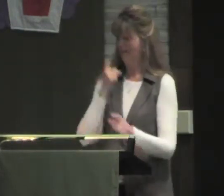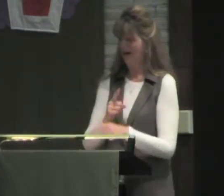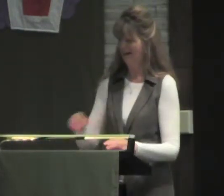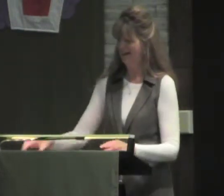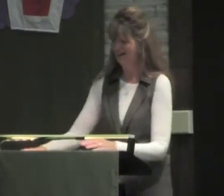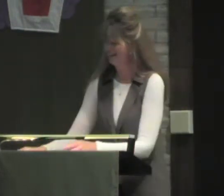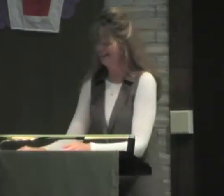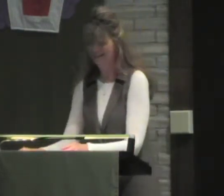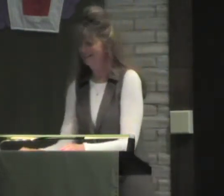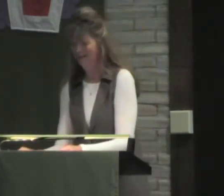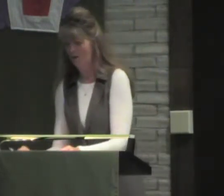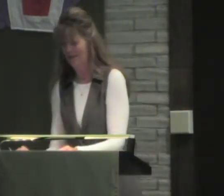Interesting, right?